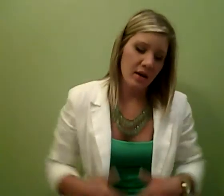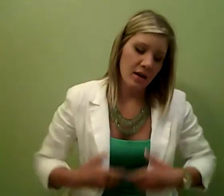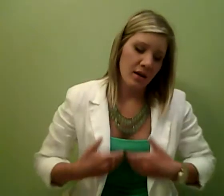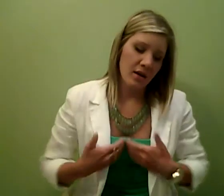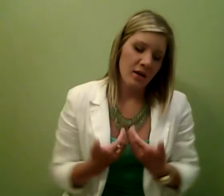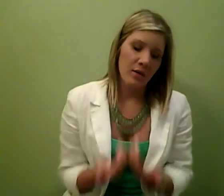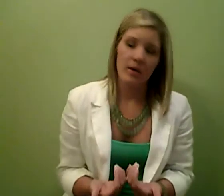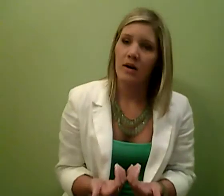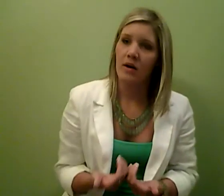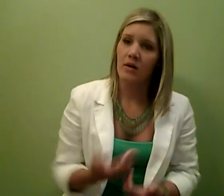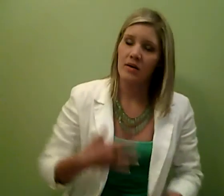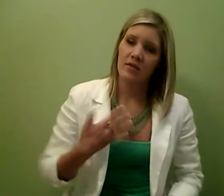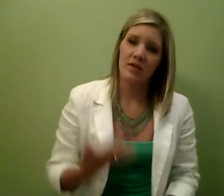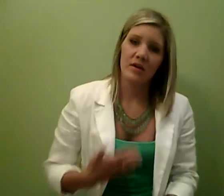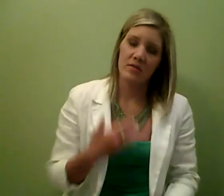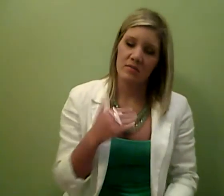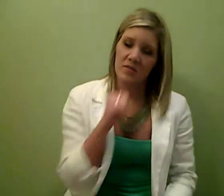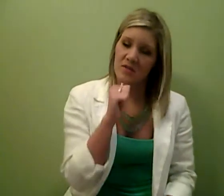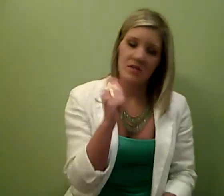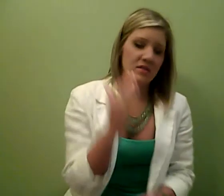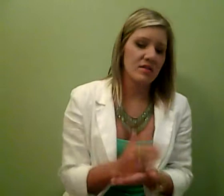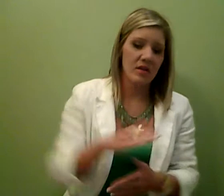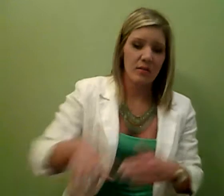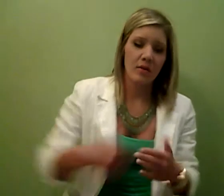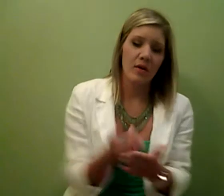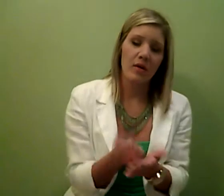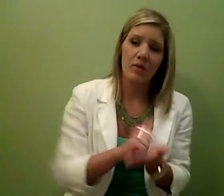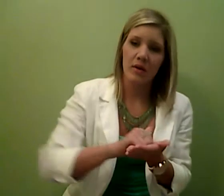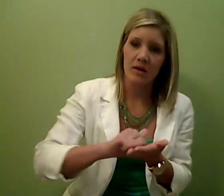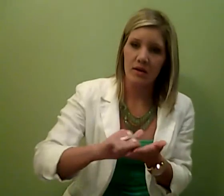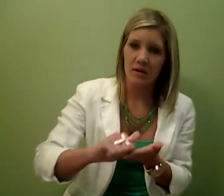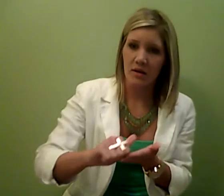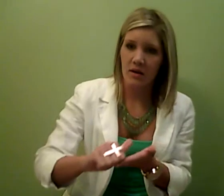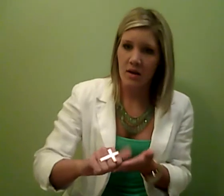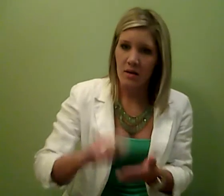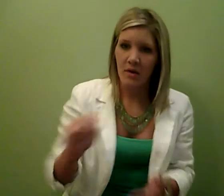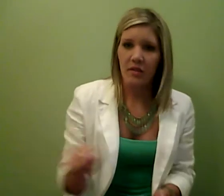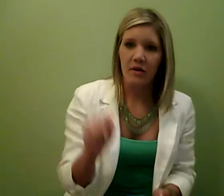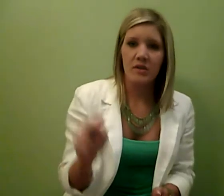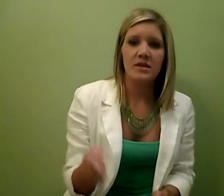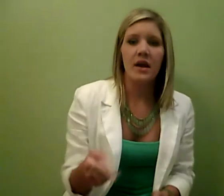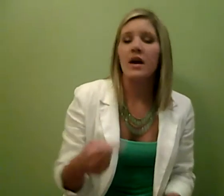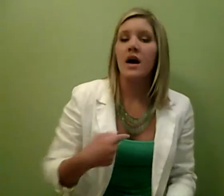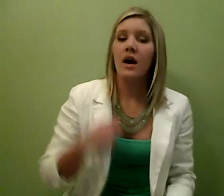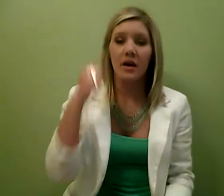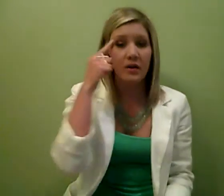and the way that felt never let up all week By Thursday I knew